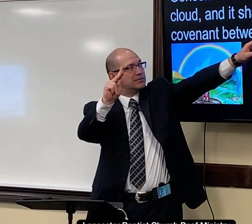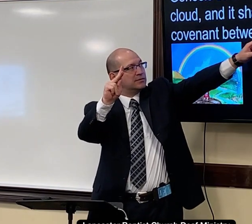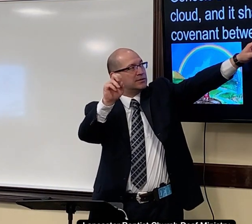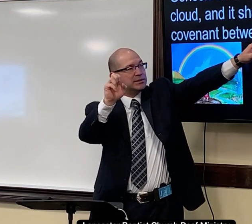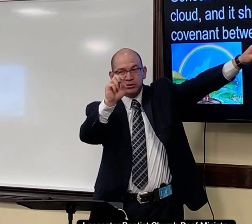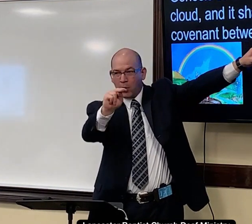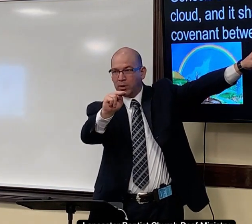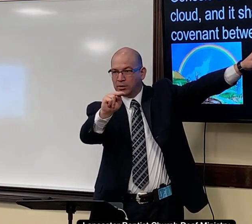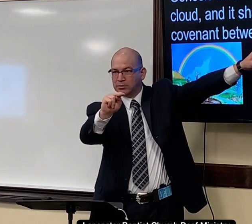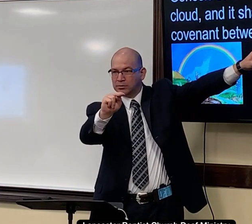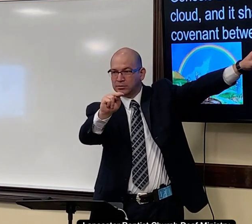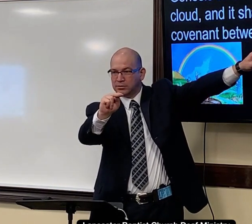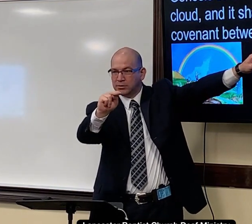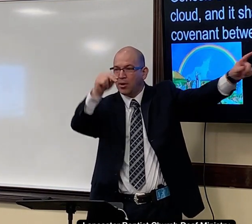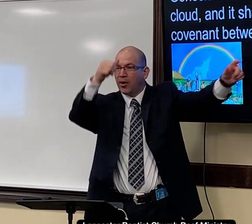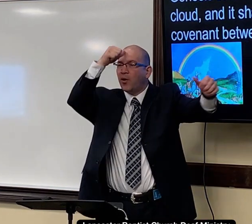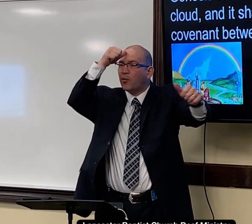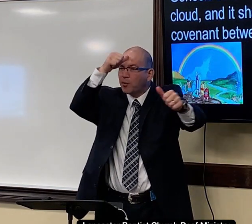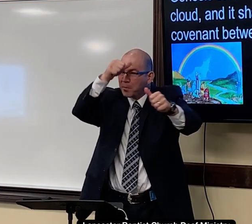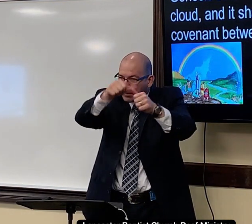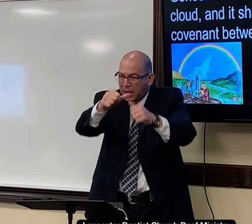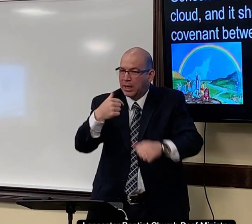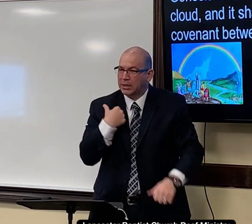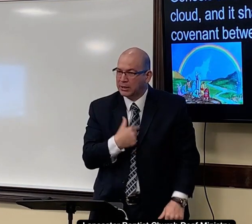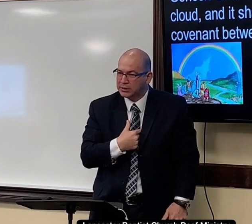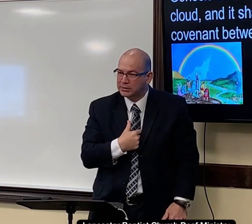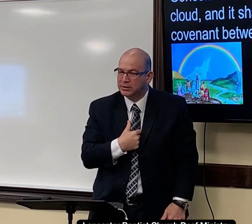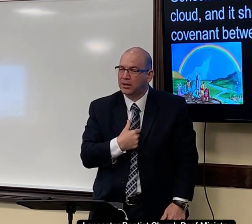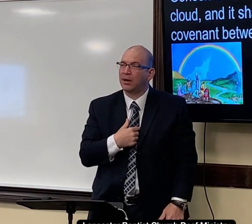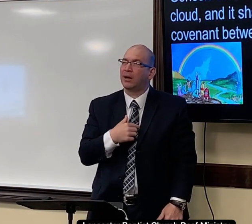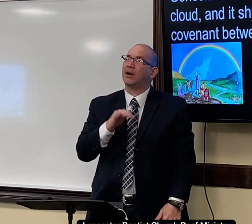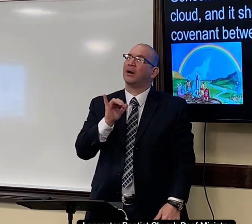that is his token to help us remember